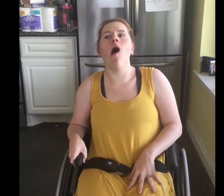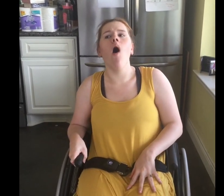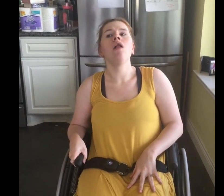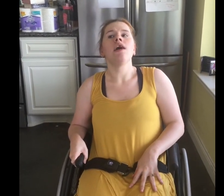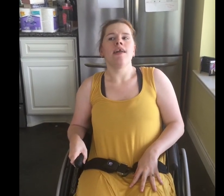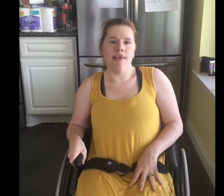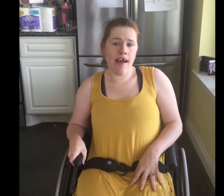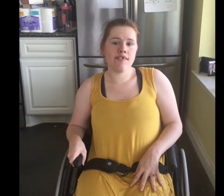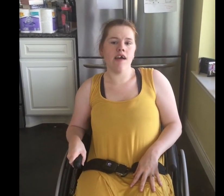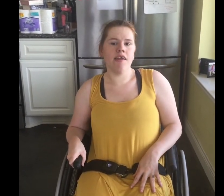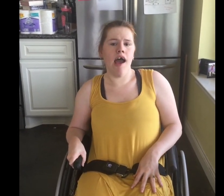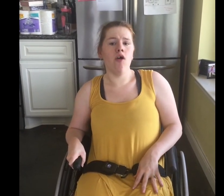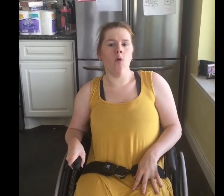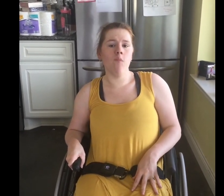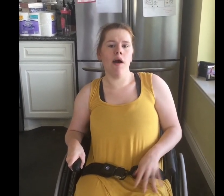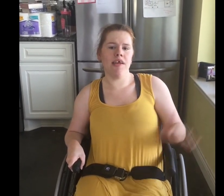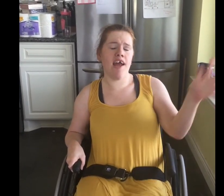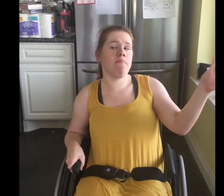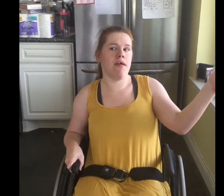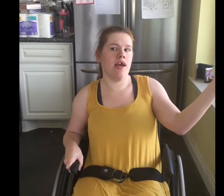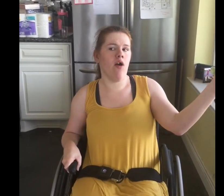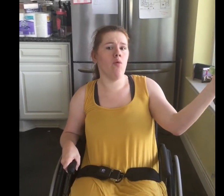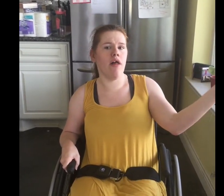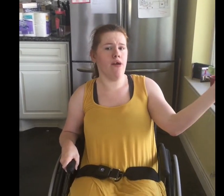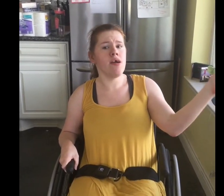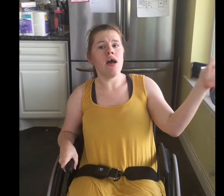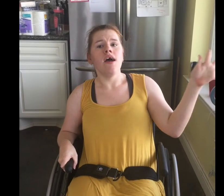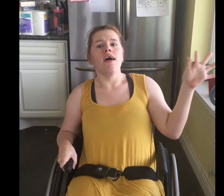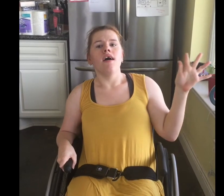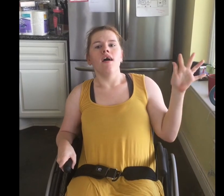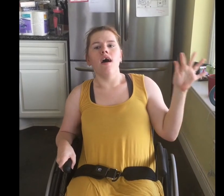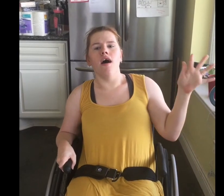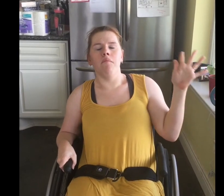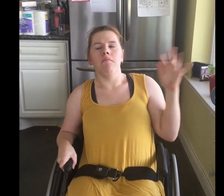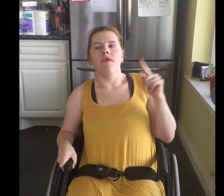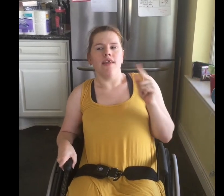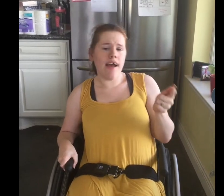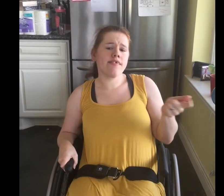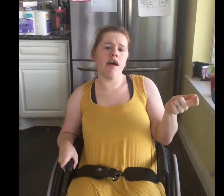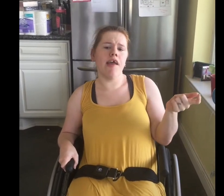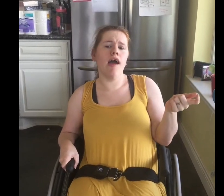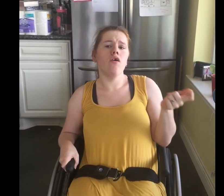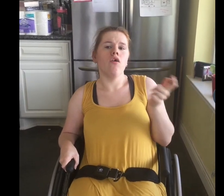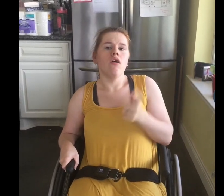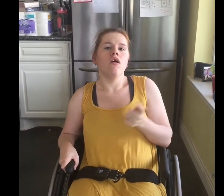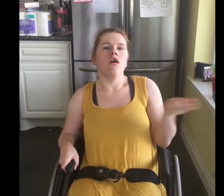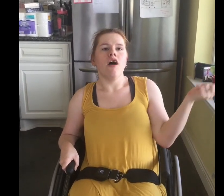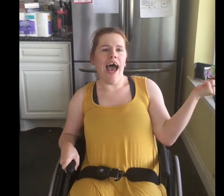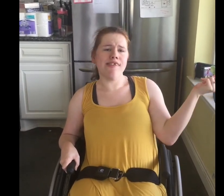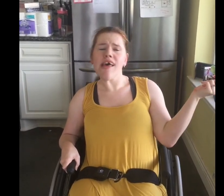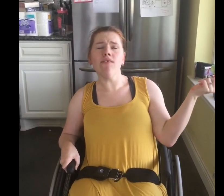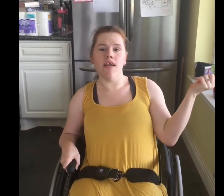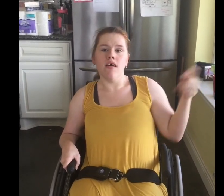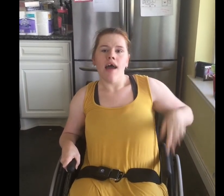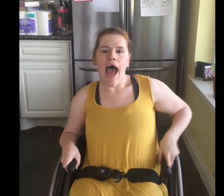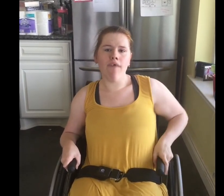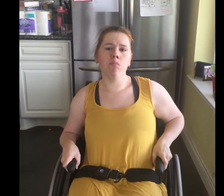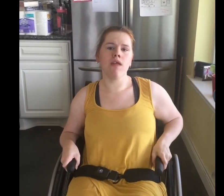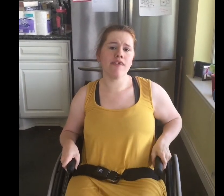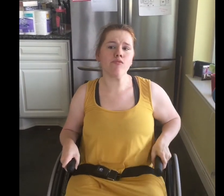y'all next Sunday or Monday, depending on the weather. Um, next Sunday at seven. Have a blessed